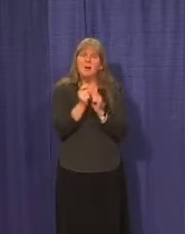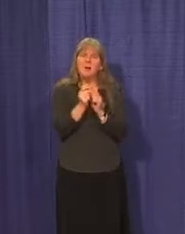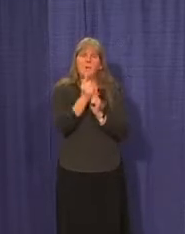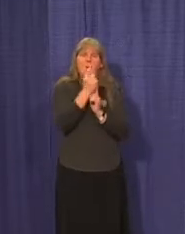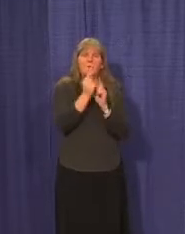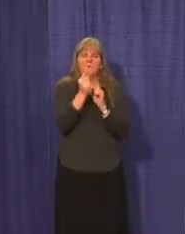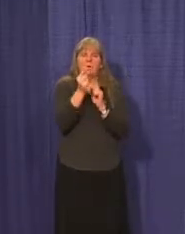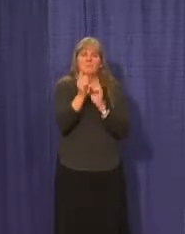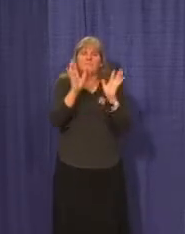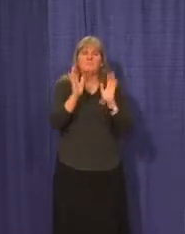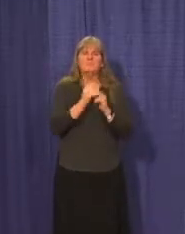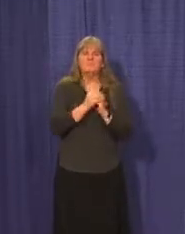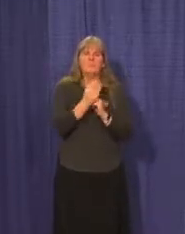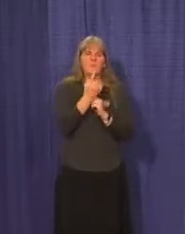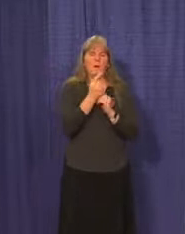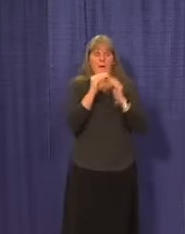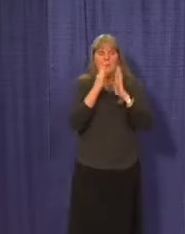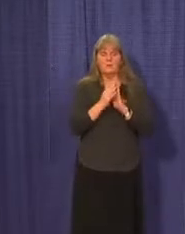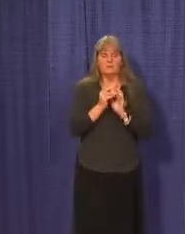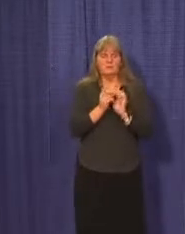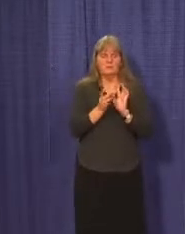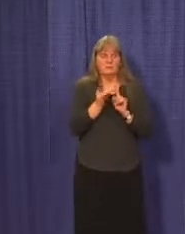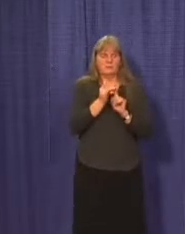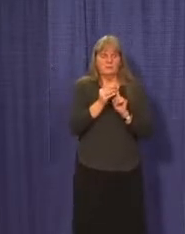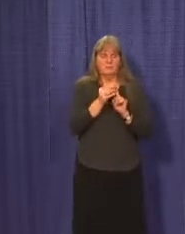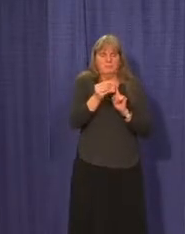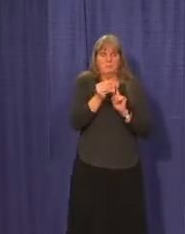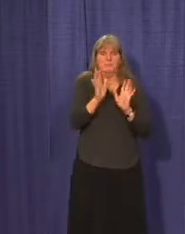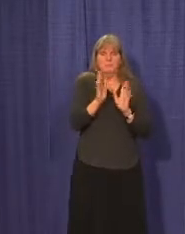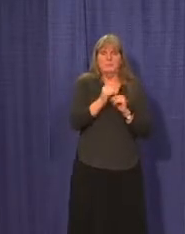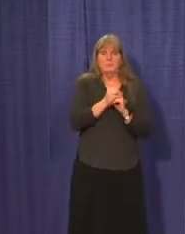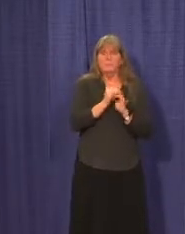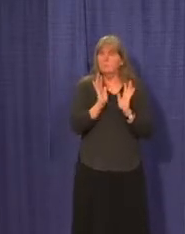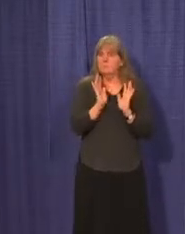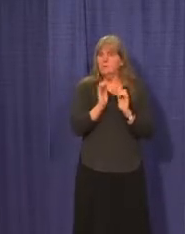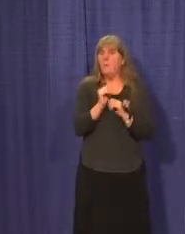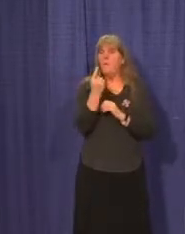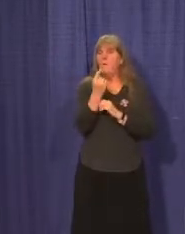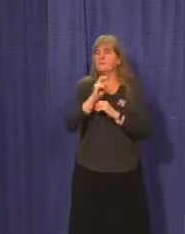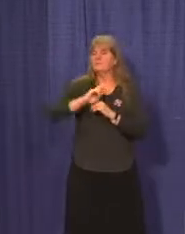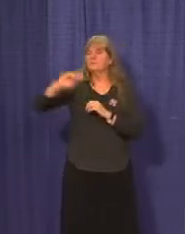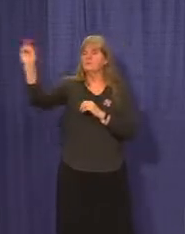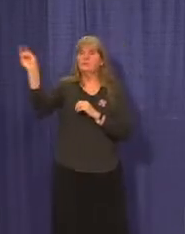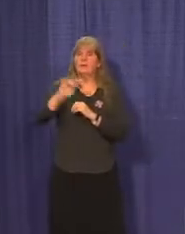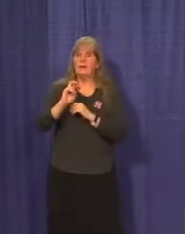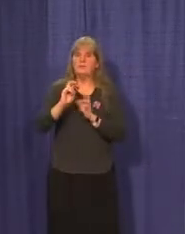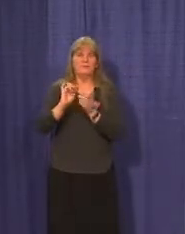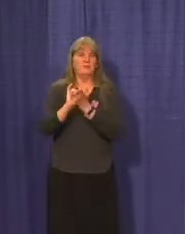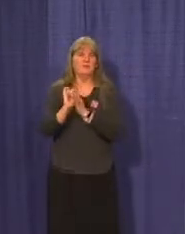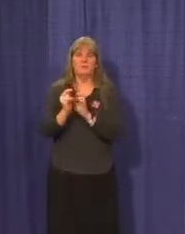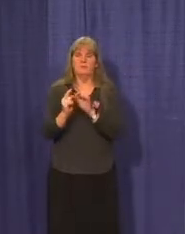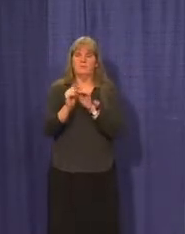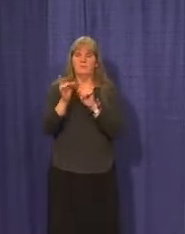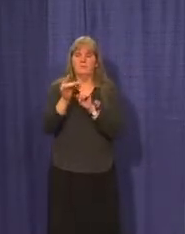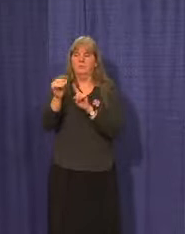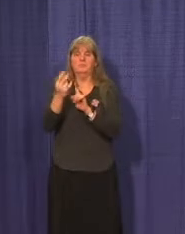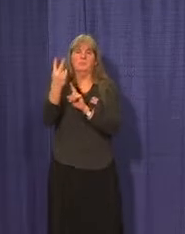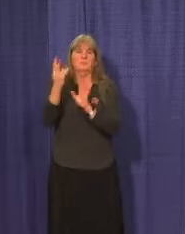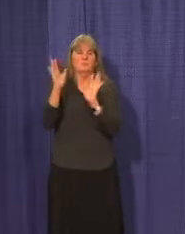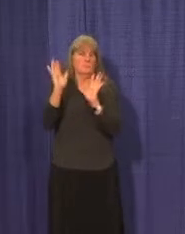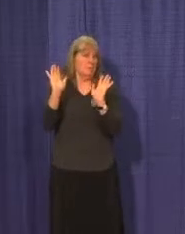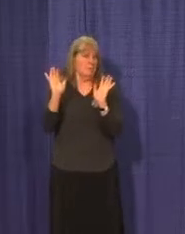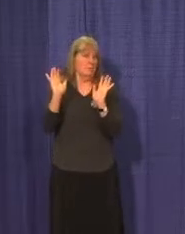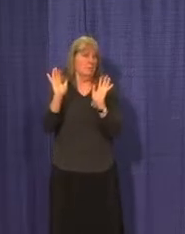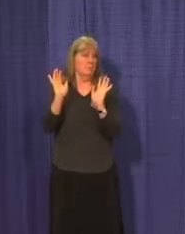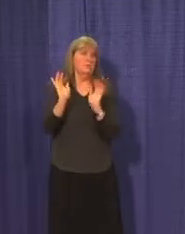which might be just a single household or a single travel-acquired infection. Or cases that may